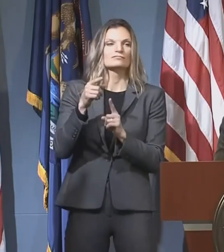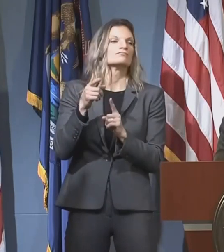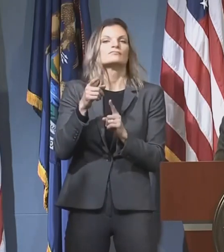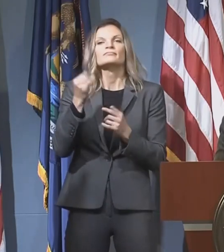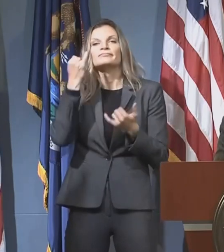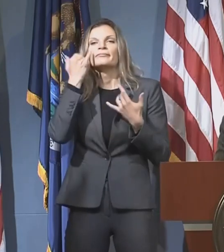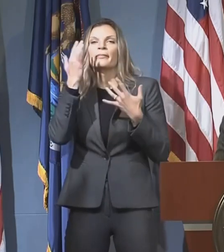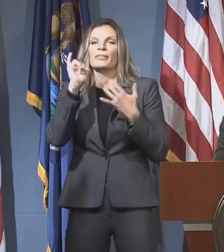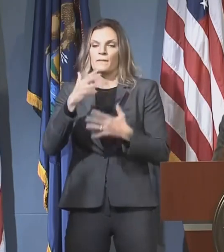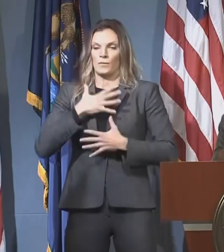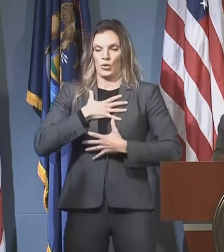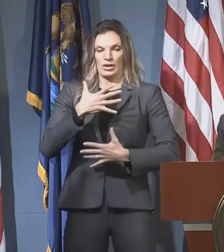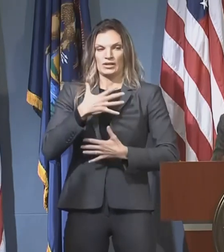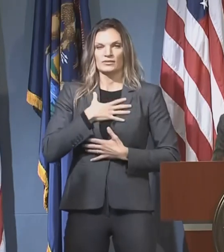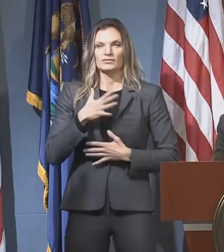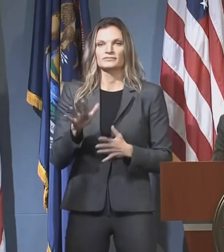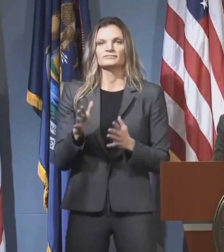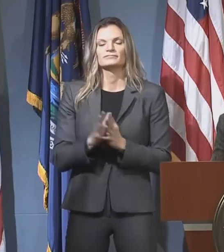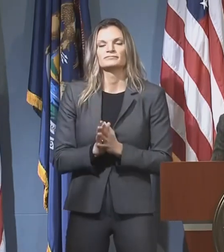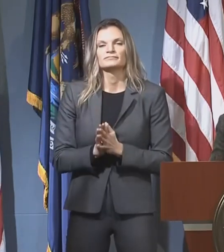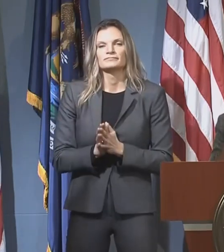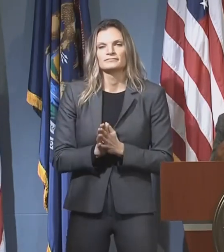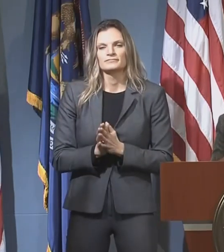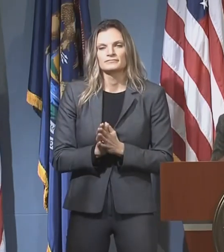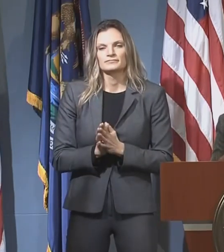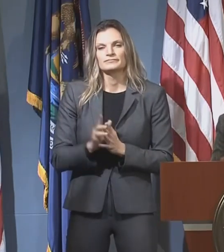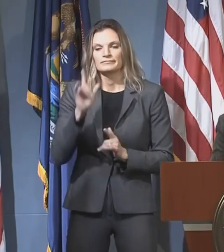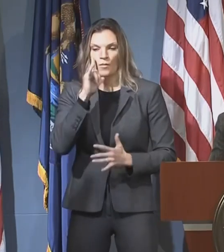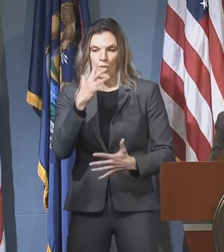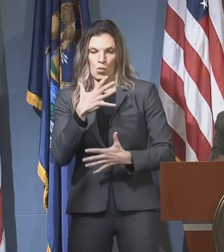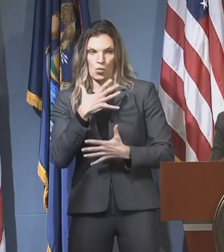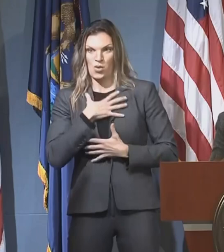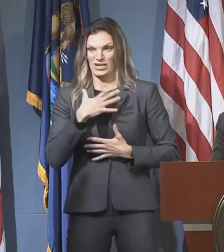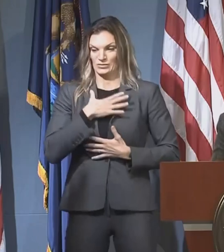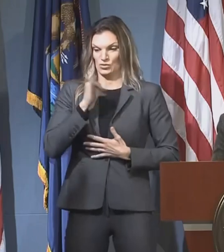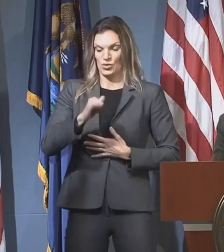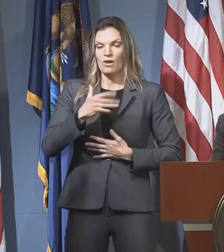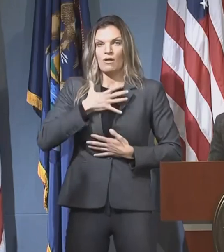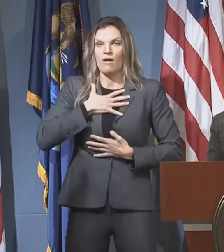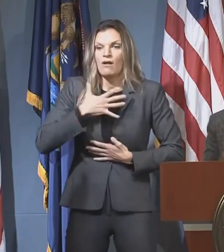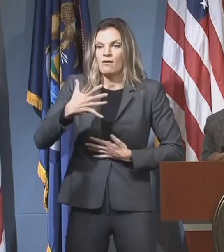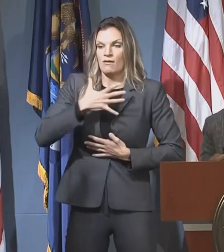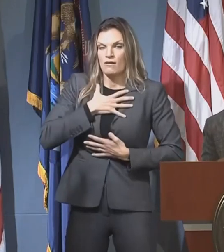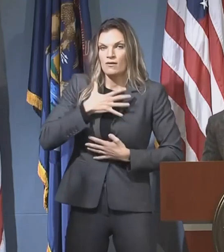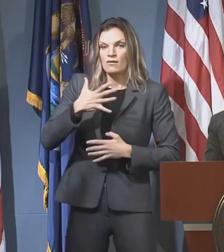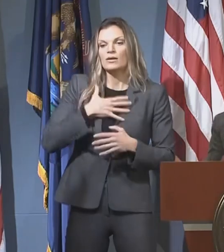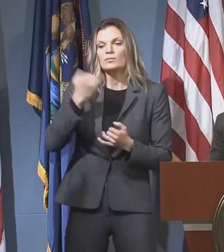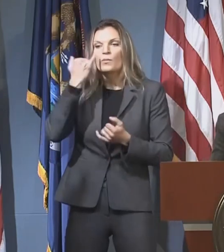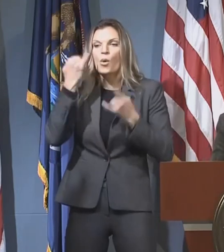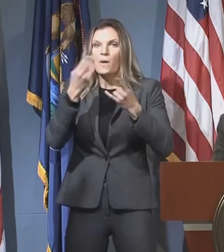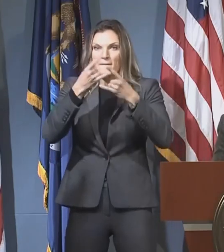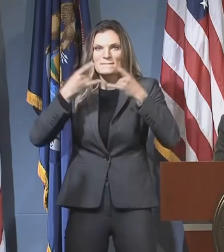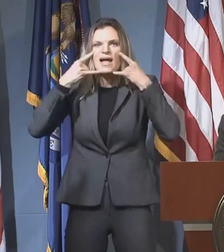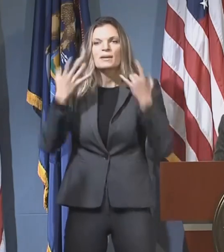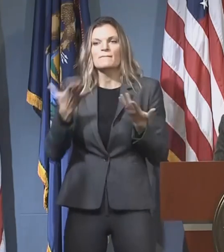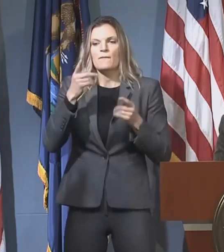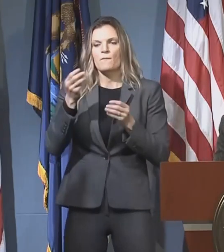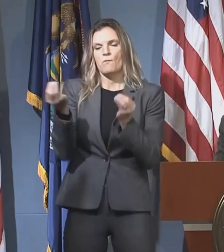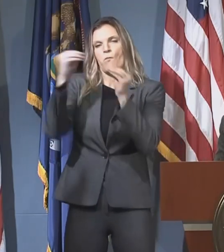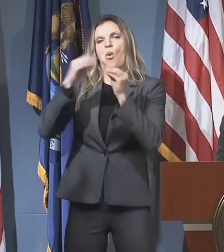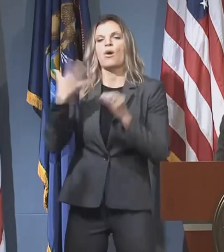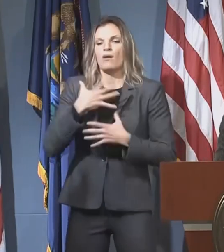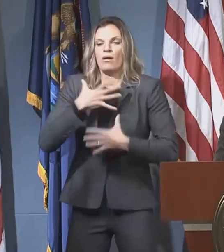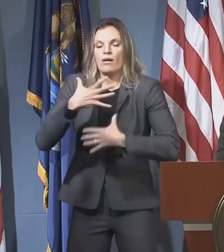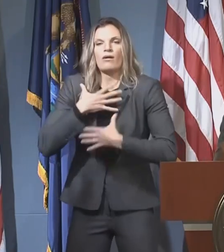parameters, if you will, trying to keep my language simple, but things like respiratory rate could potentially increase if you're wearing a mask while